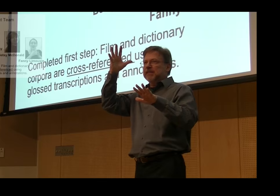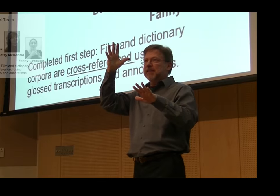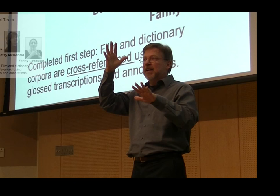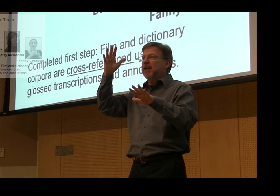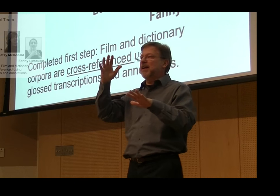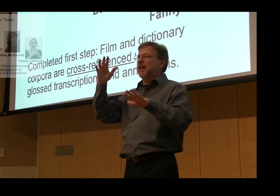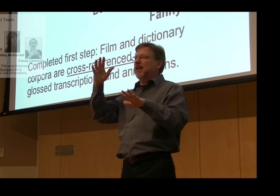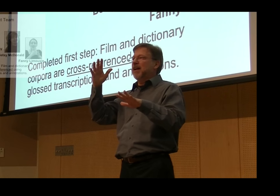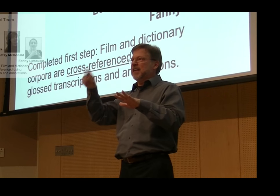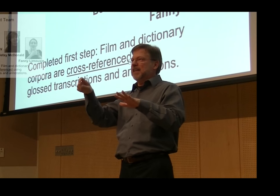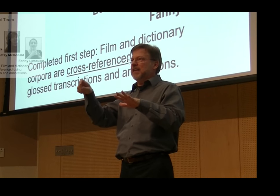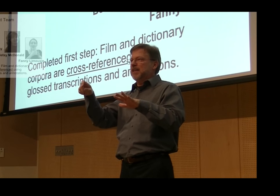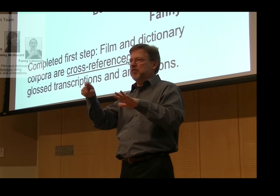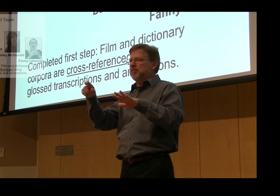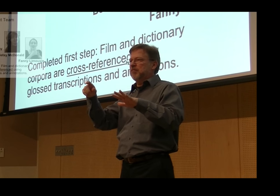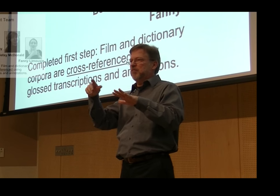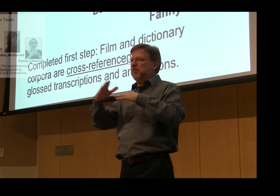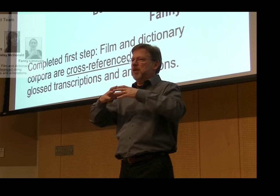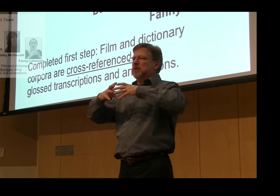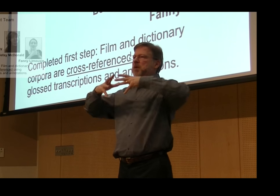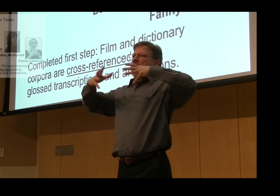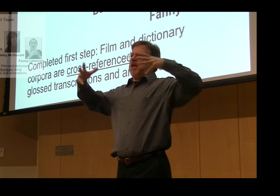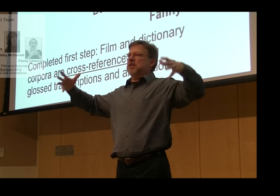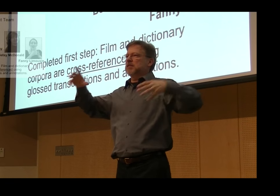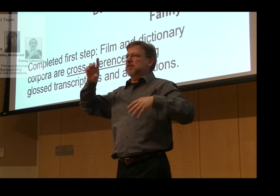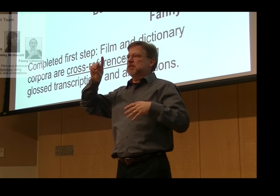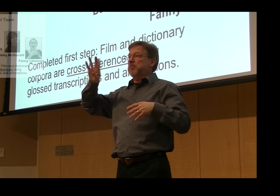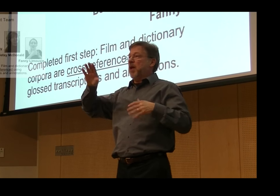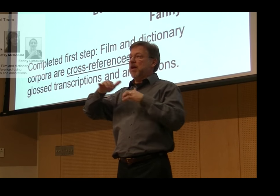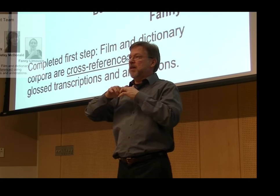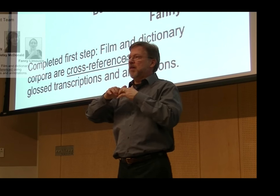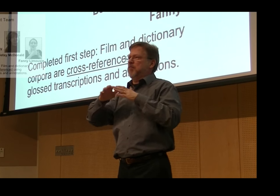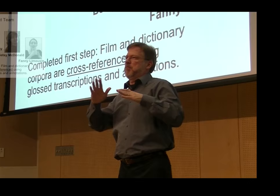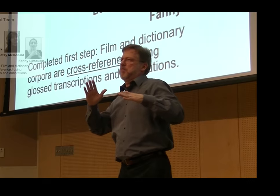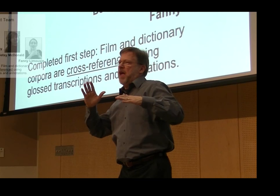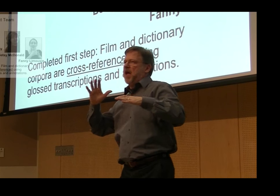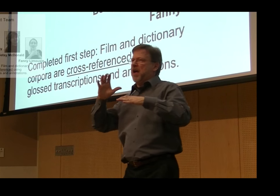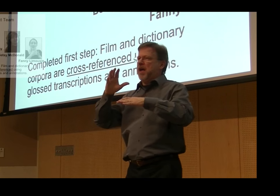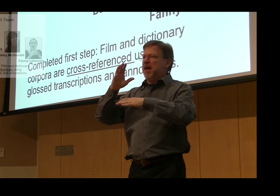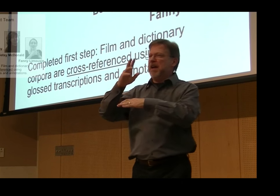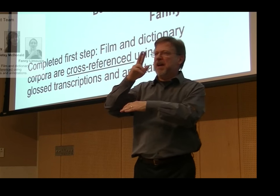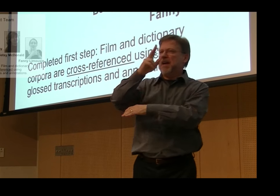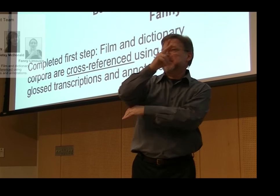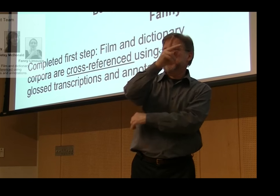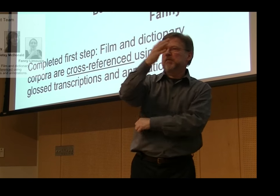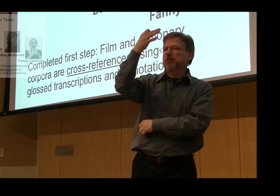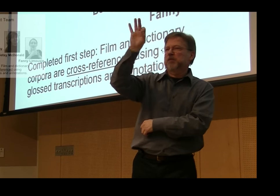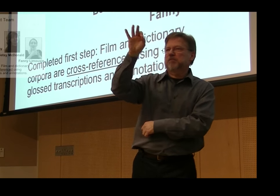We also had the goal on our team to expand the database by going back in history